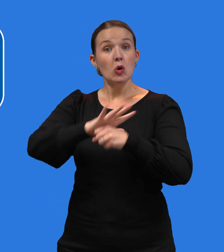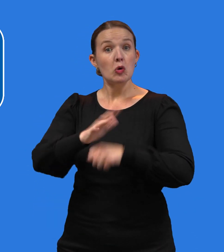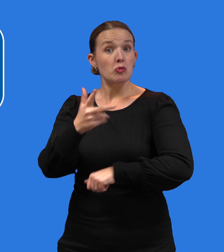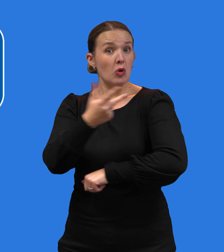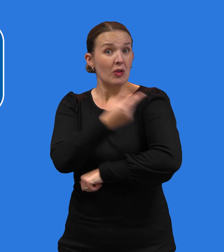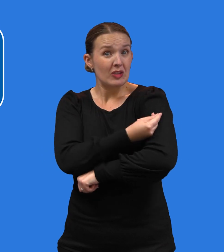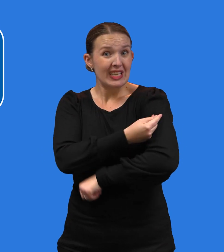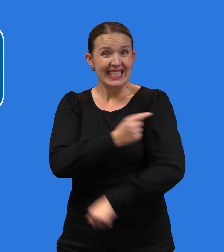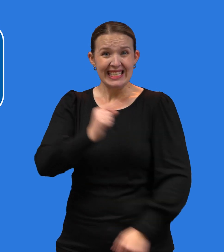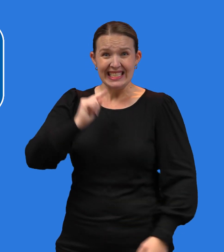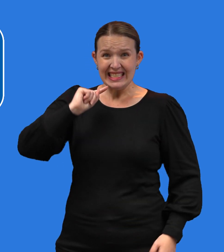children.